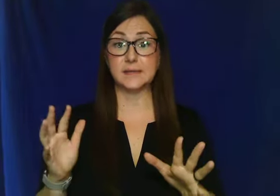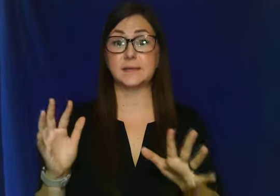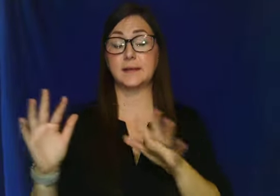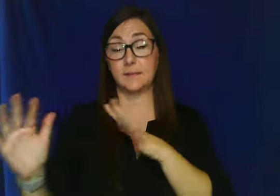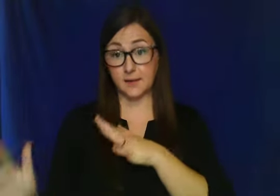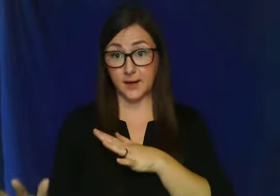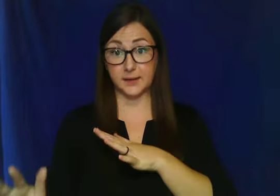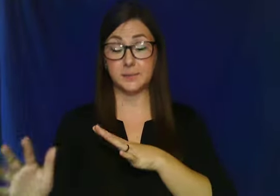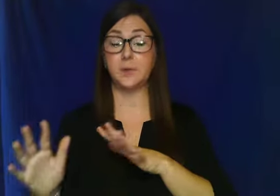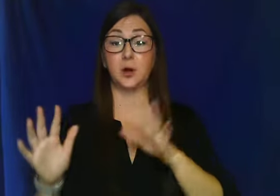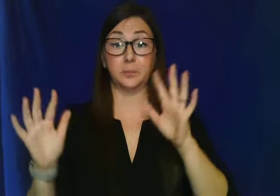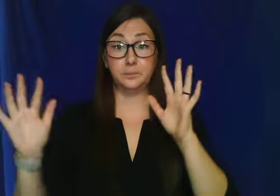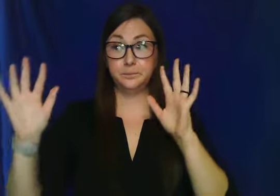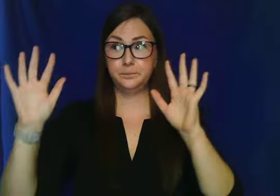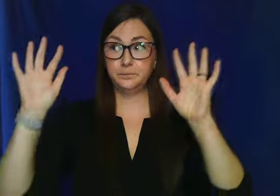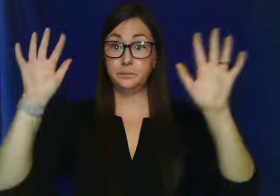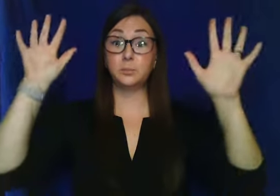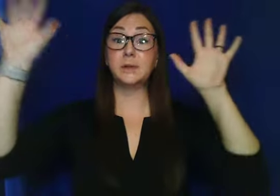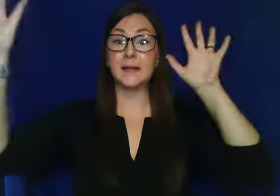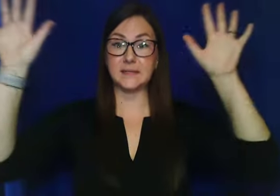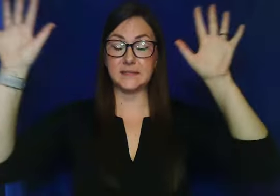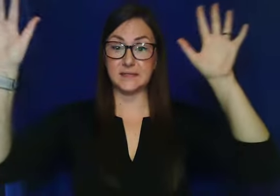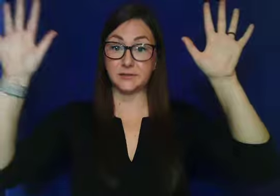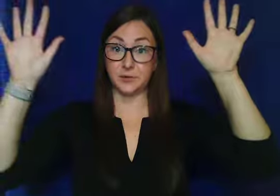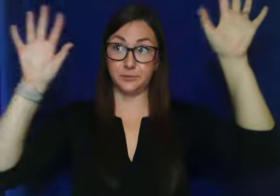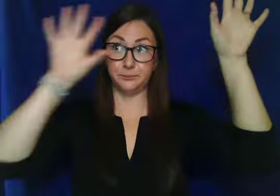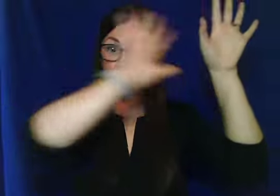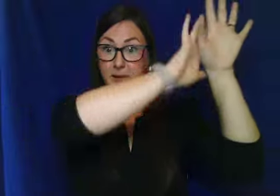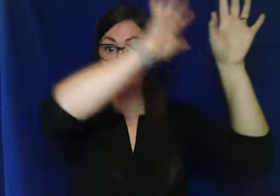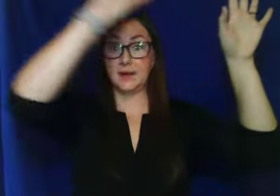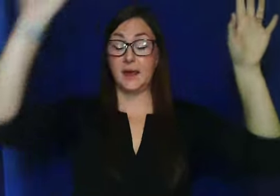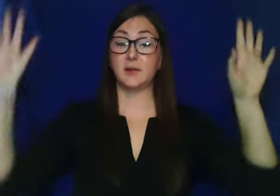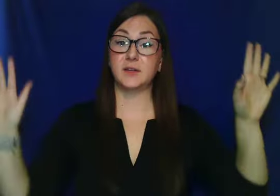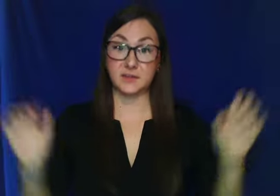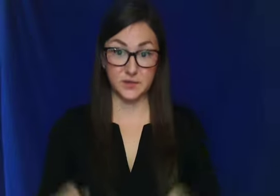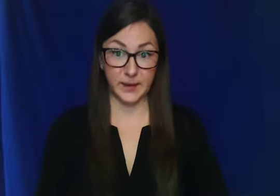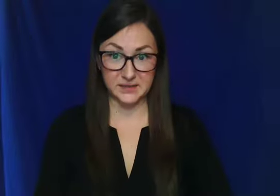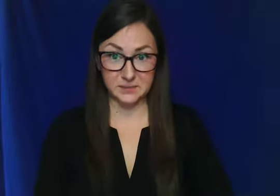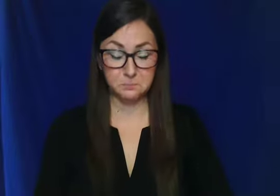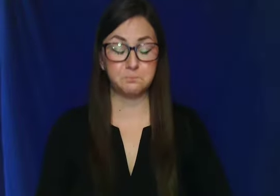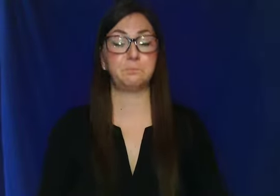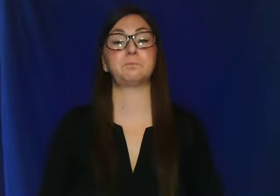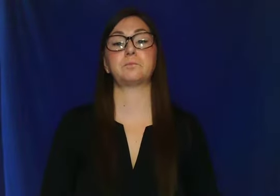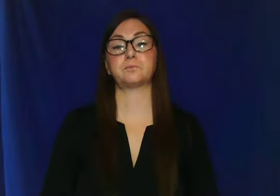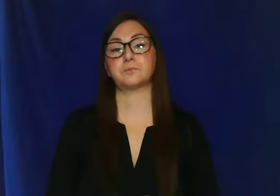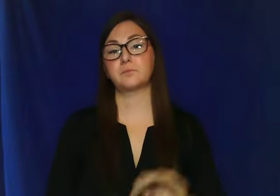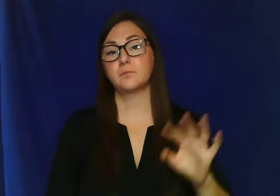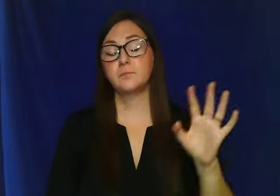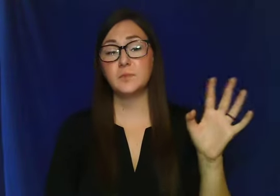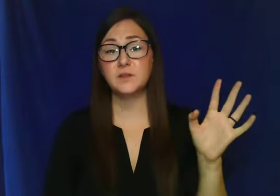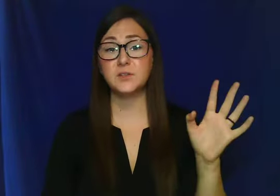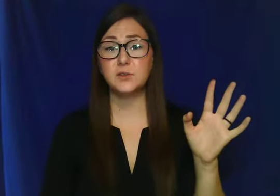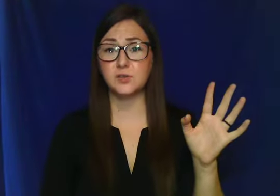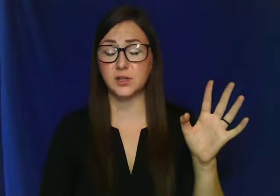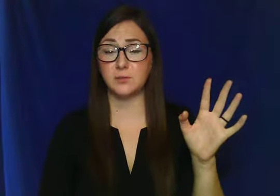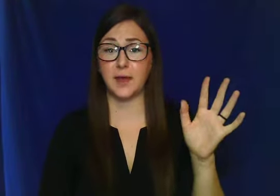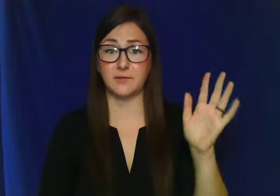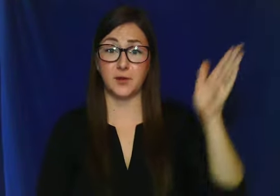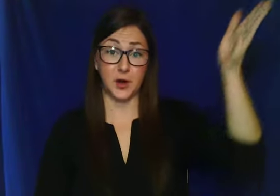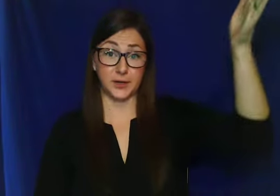and God are placed in different areas of space. So usually we have God